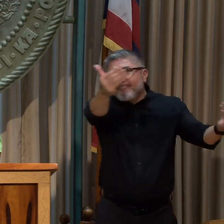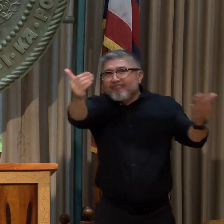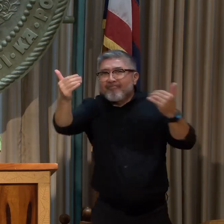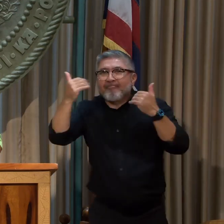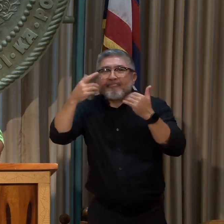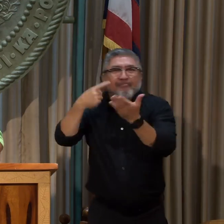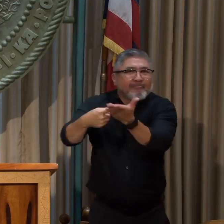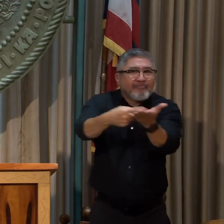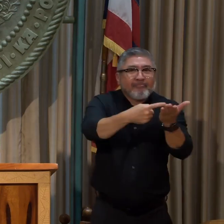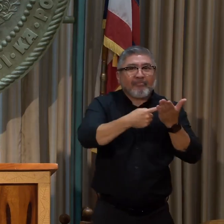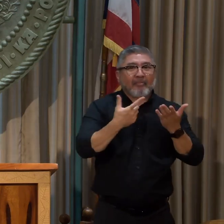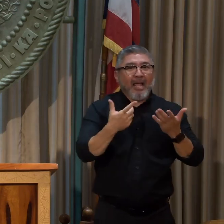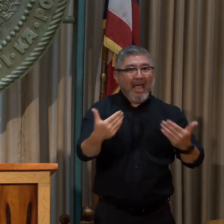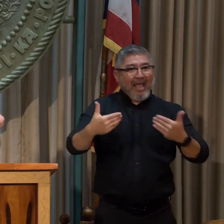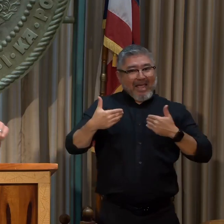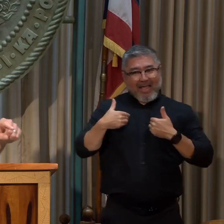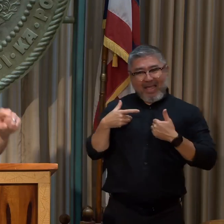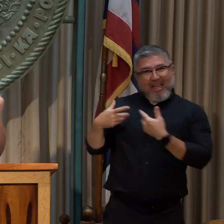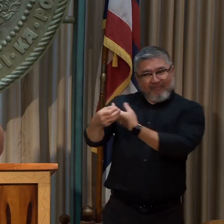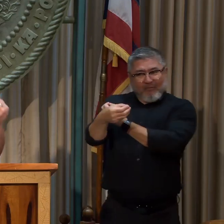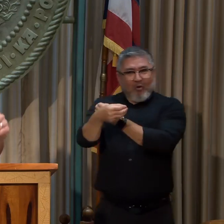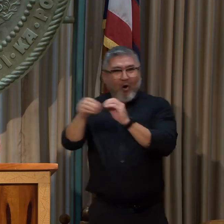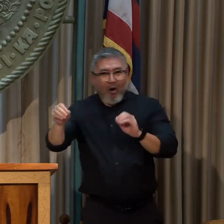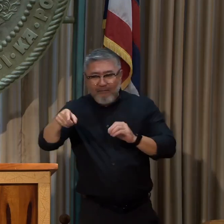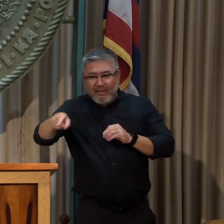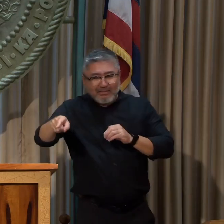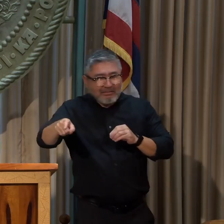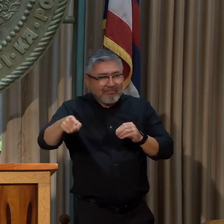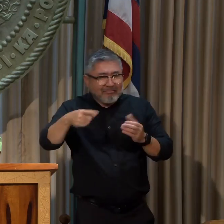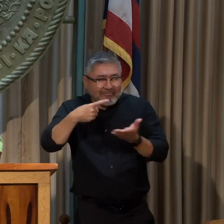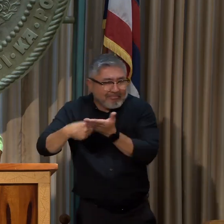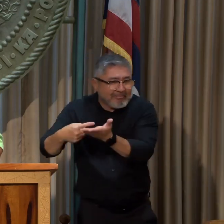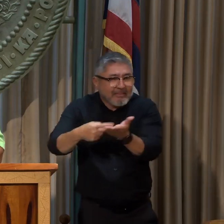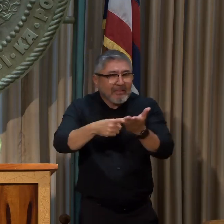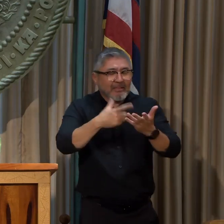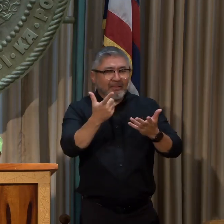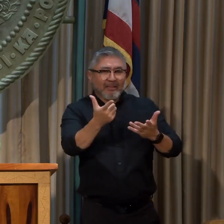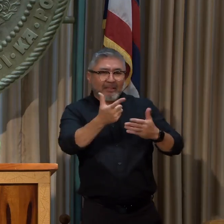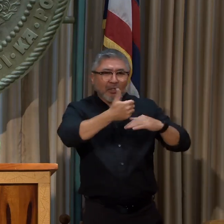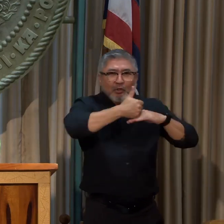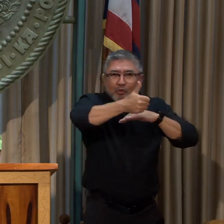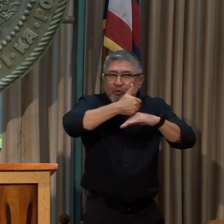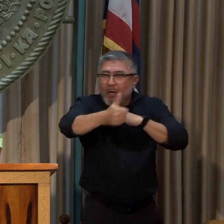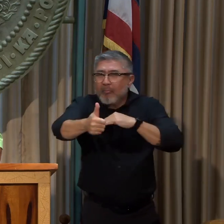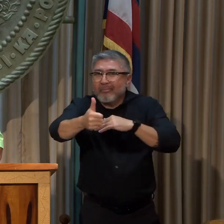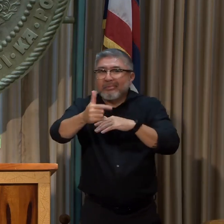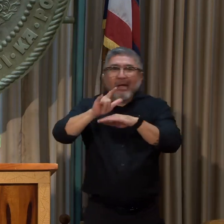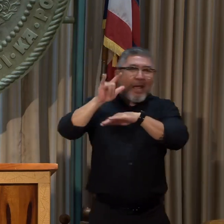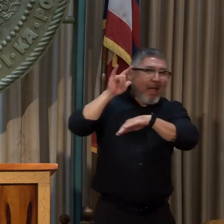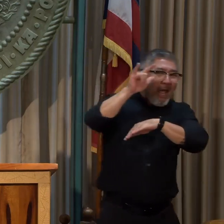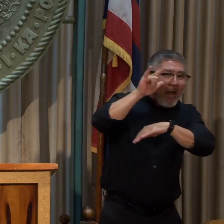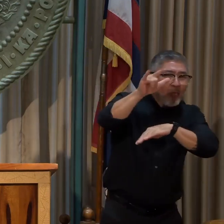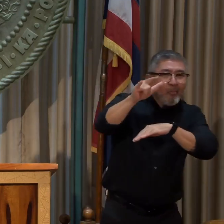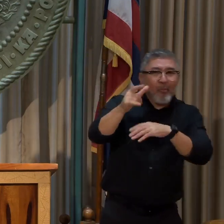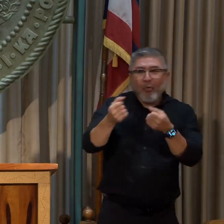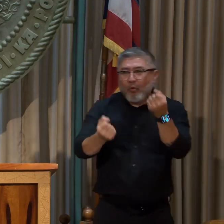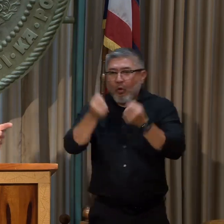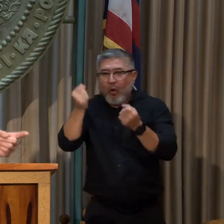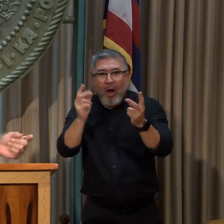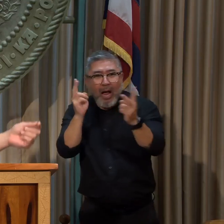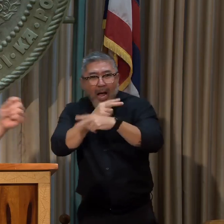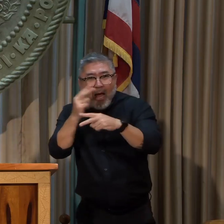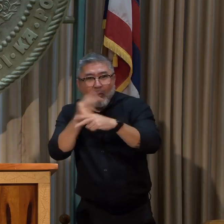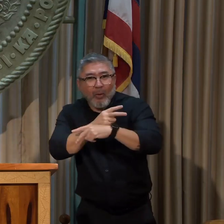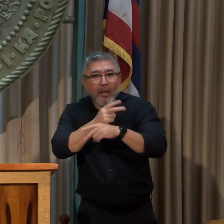a structure within our offices to ensure that there was alignment between all modes of transportation, airports, highways, and harbors were important in the discussions and